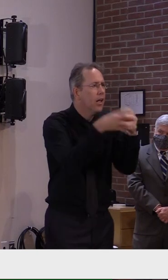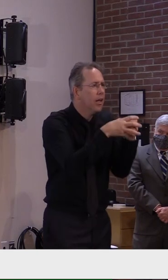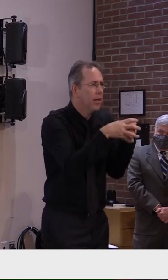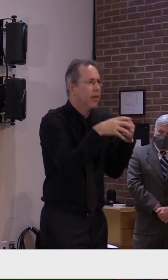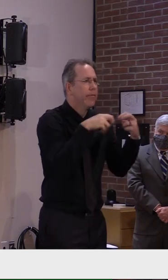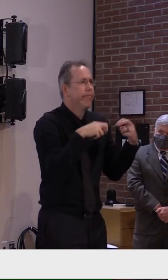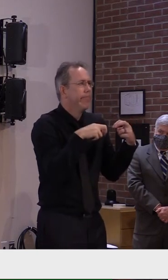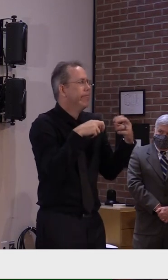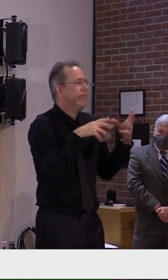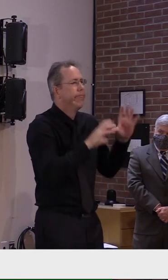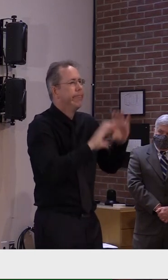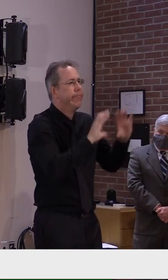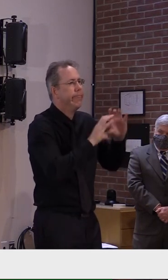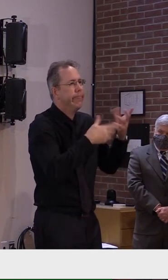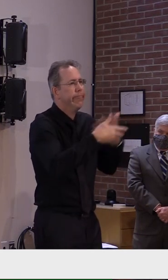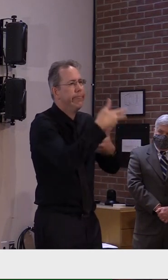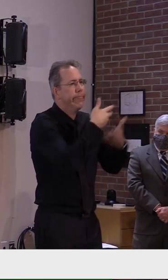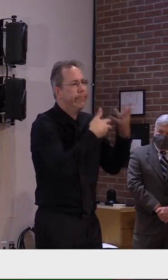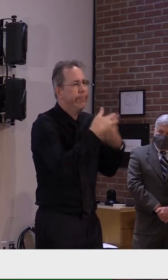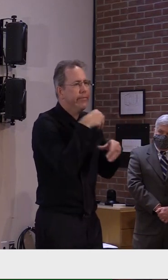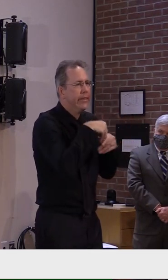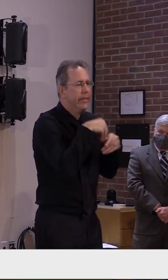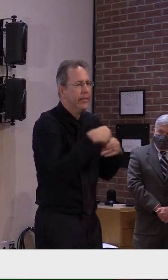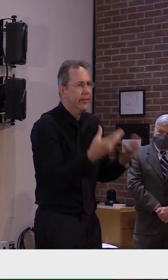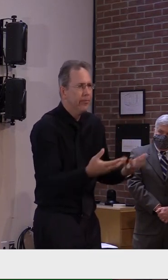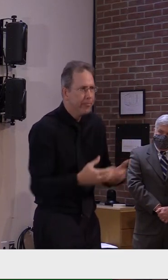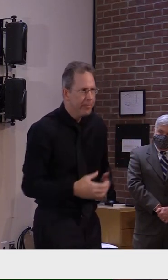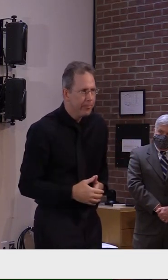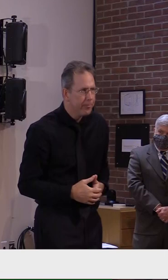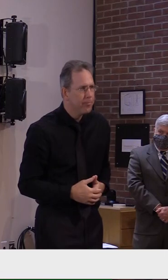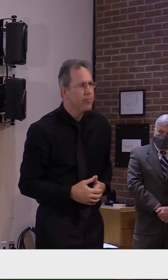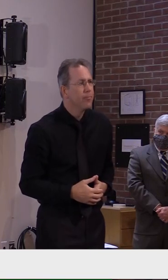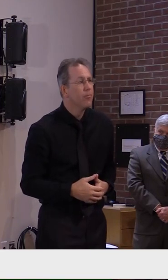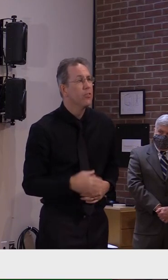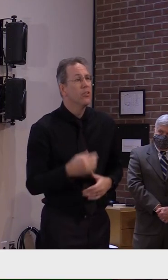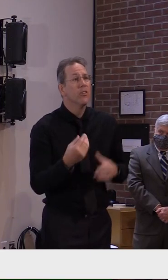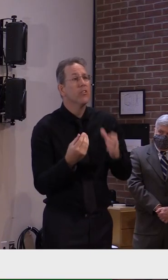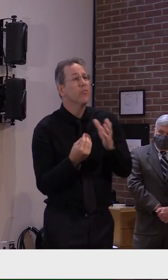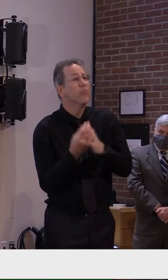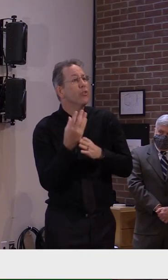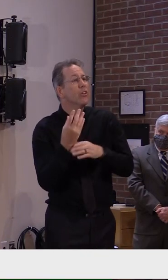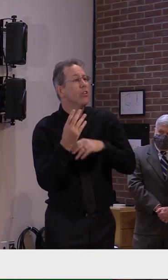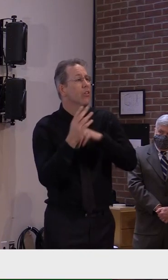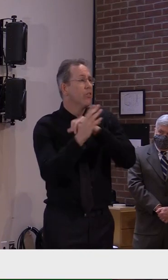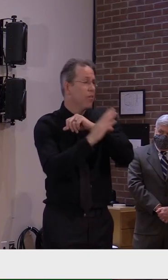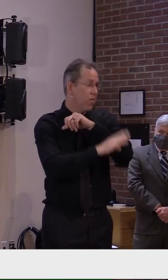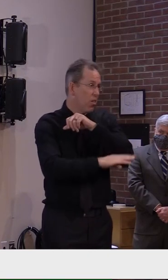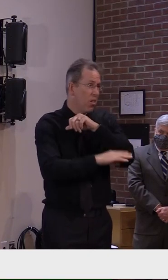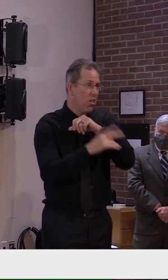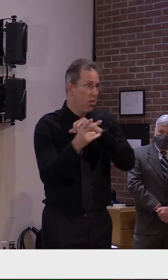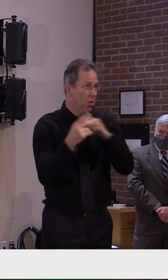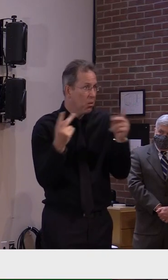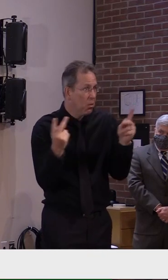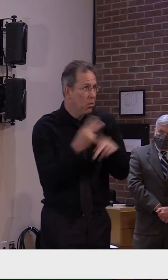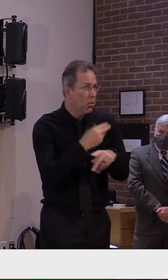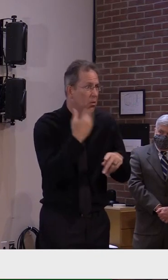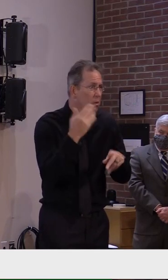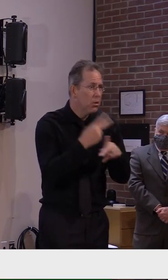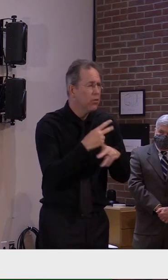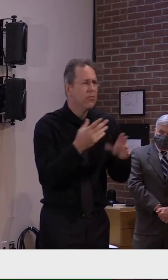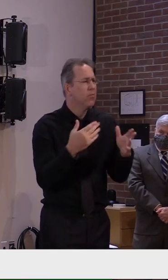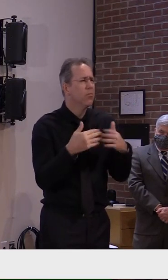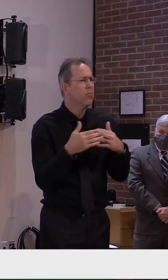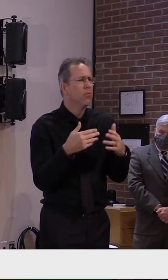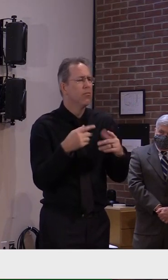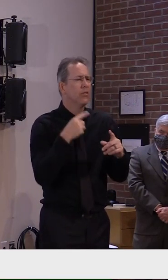I don't want to call one thing worse or better than another because these are very different times. The first peak,